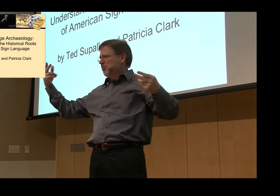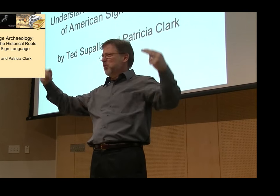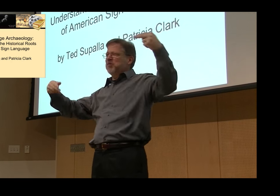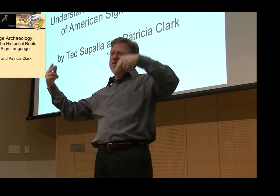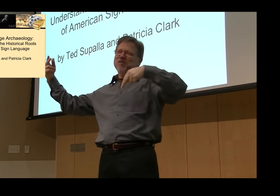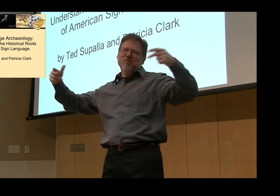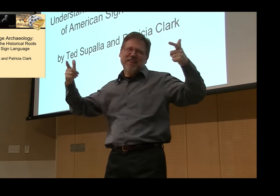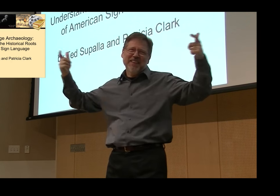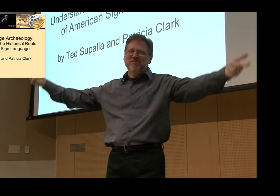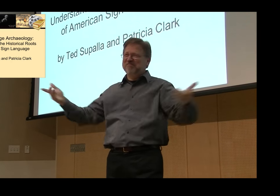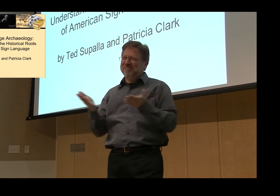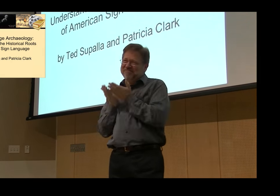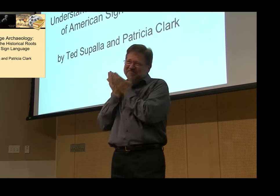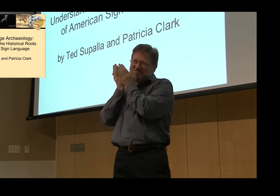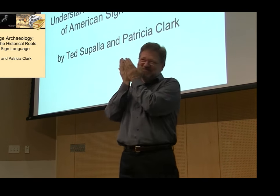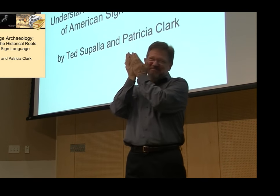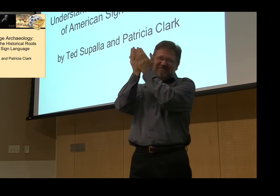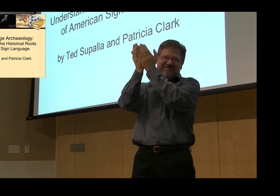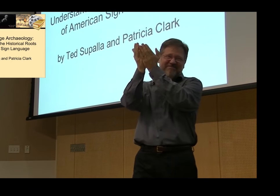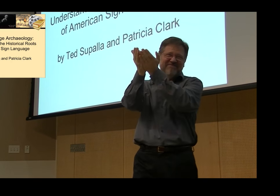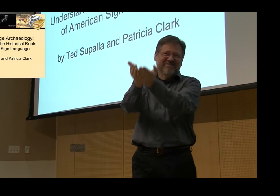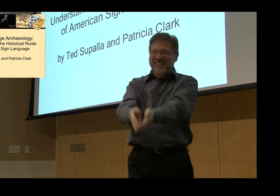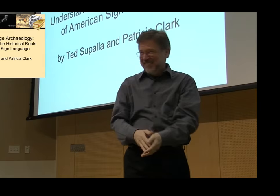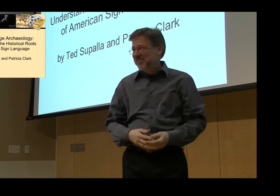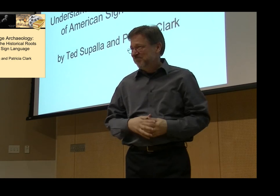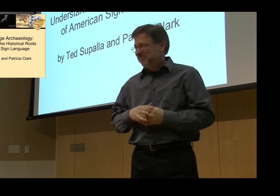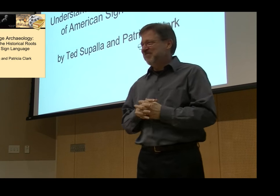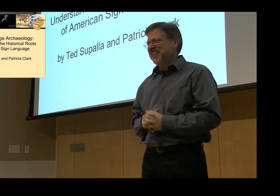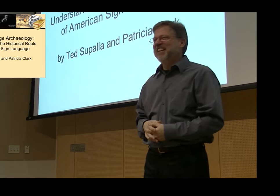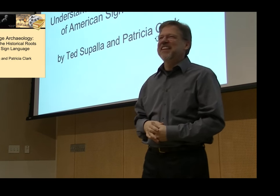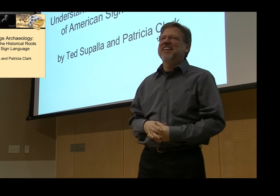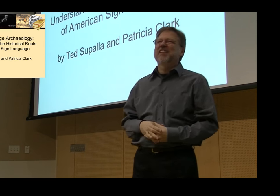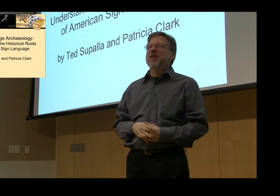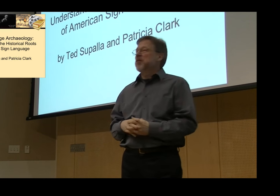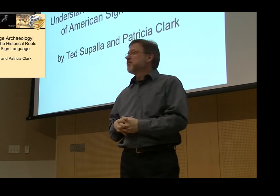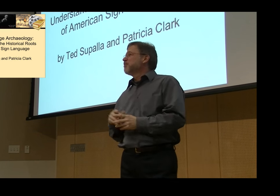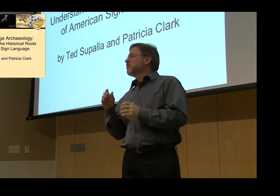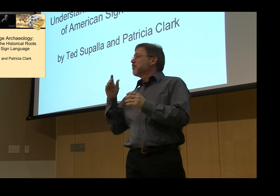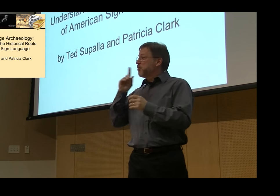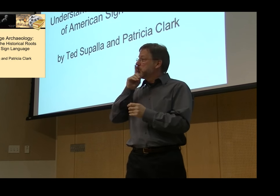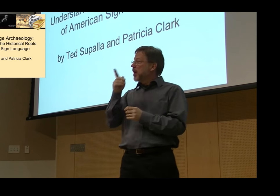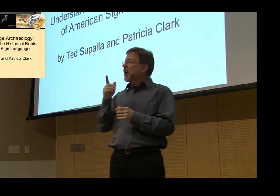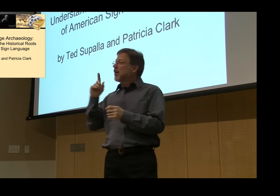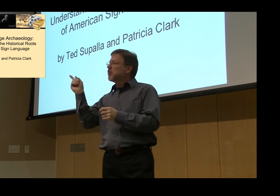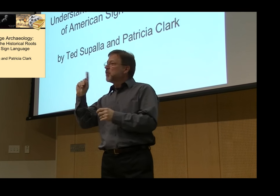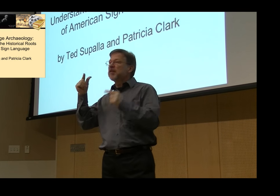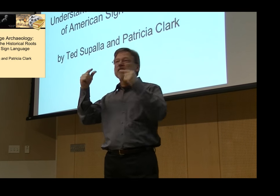and it's not a teeny, tiny rowboat that took us on this journey. It was a large